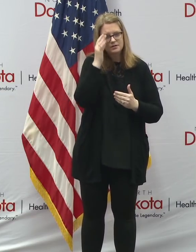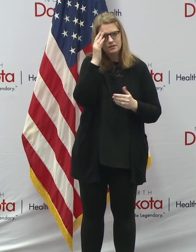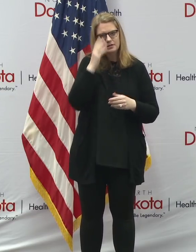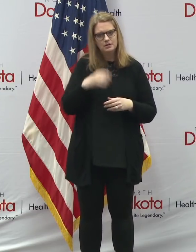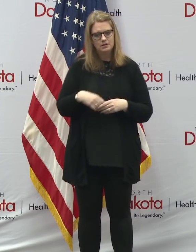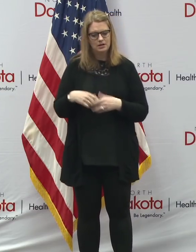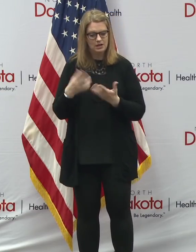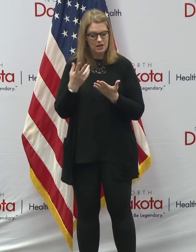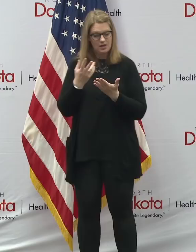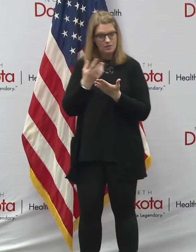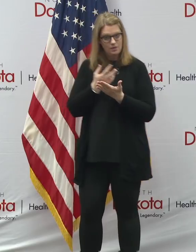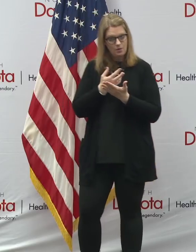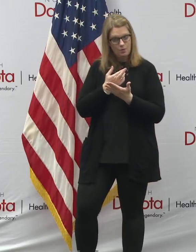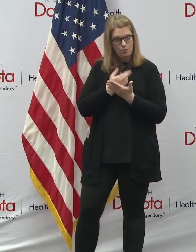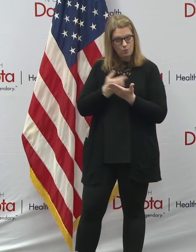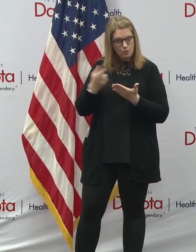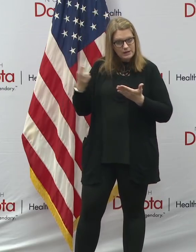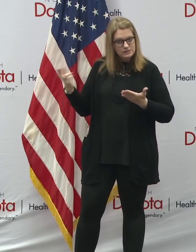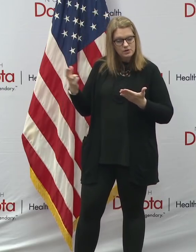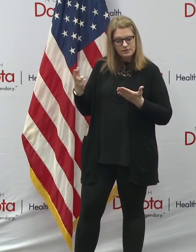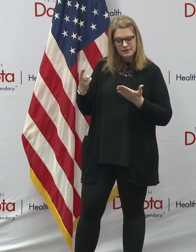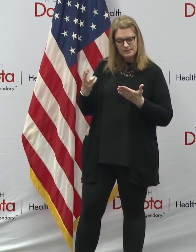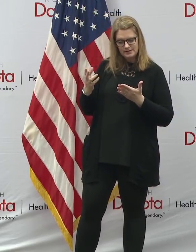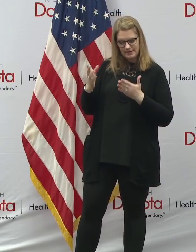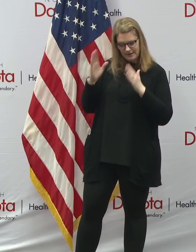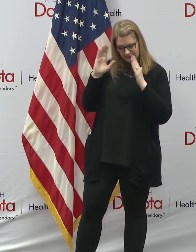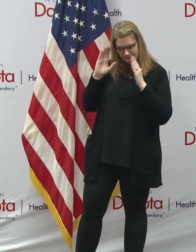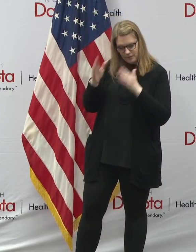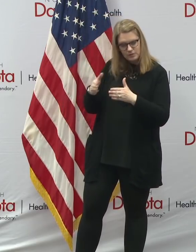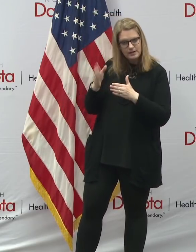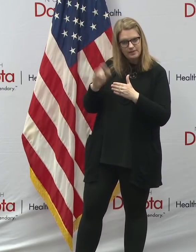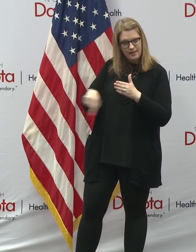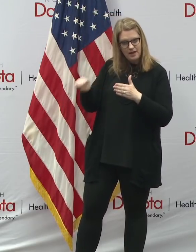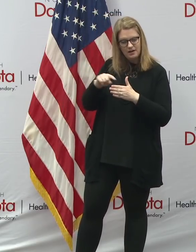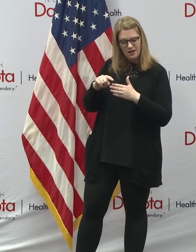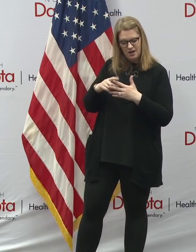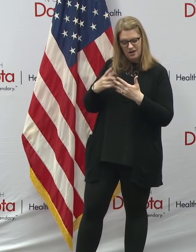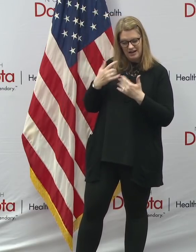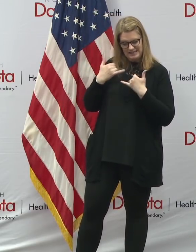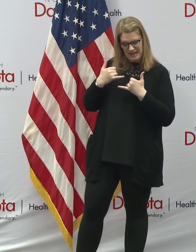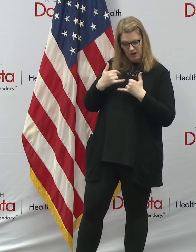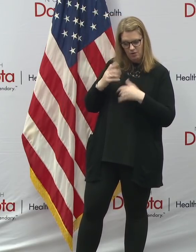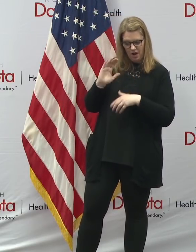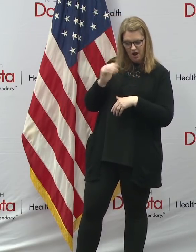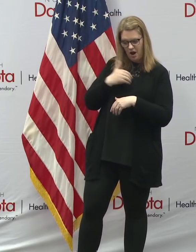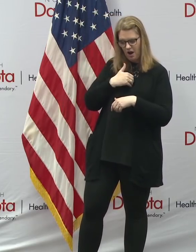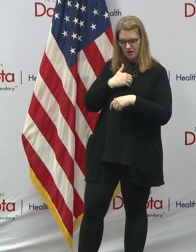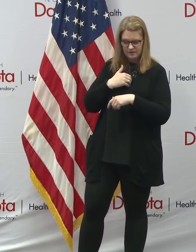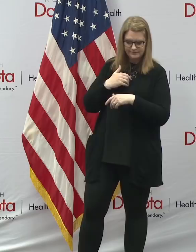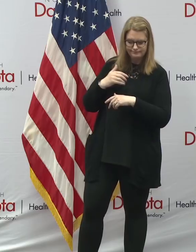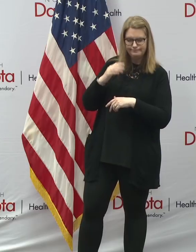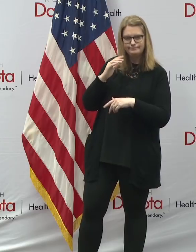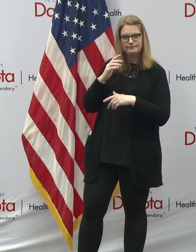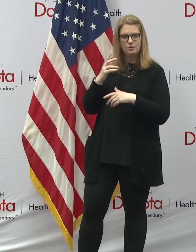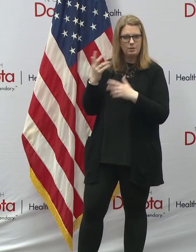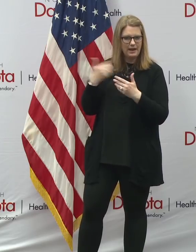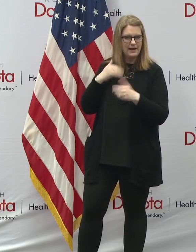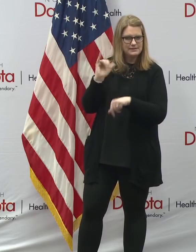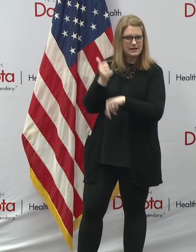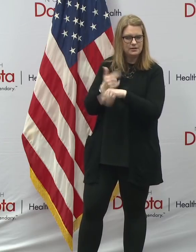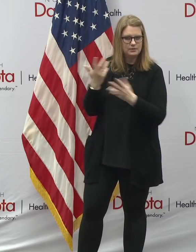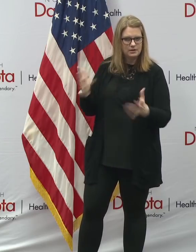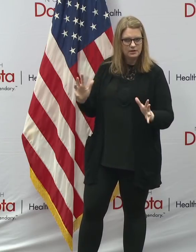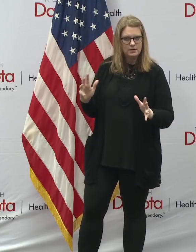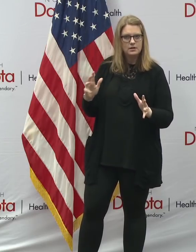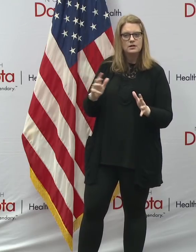resources is the existing local infrastructure that exists in North Dakota, whether that be homelessness, unstable or